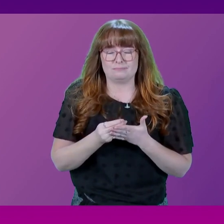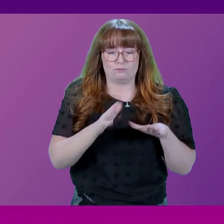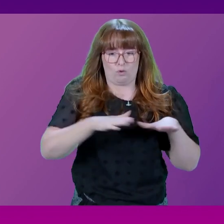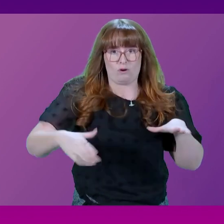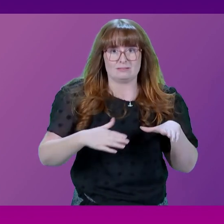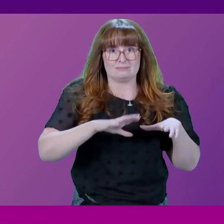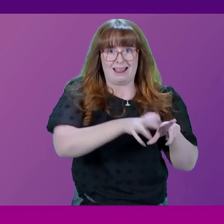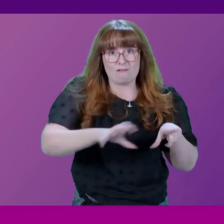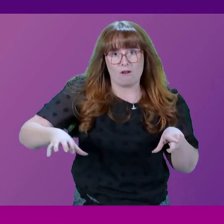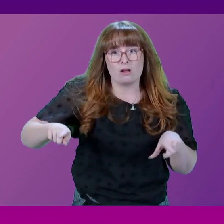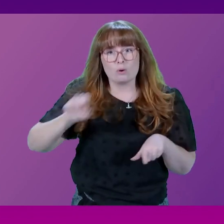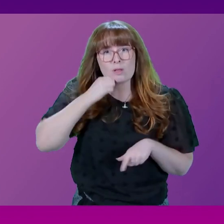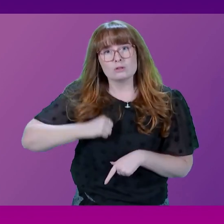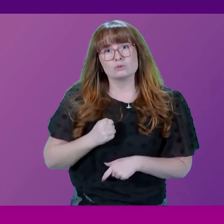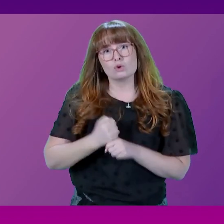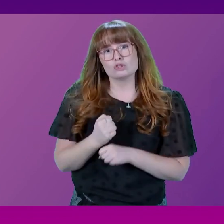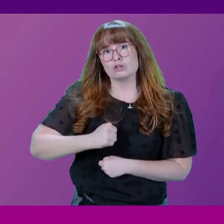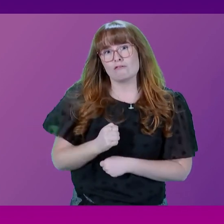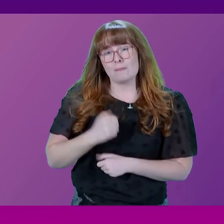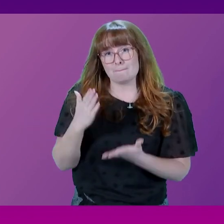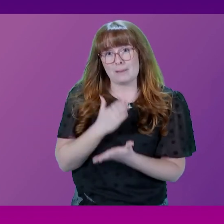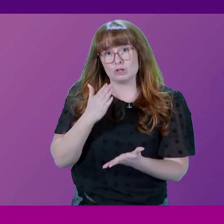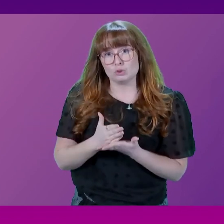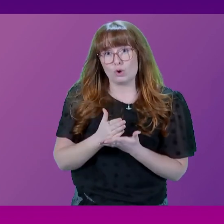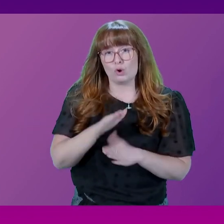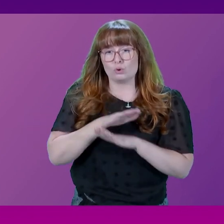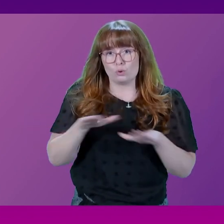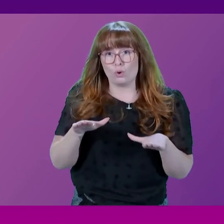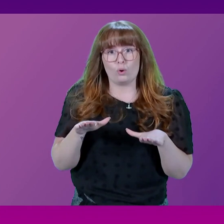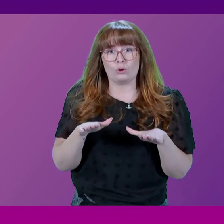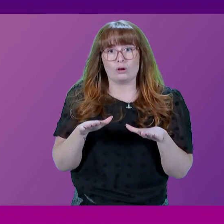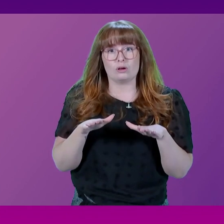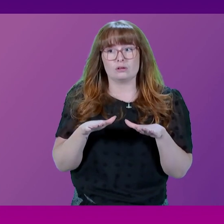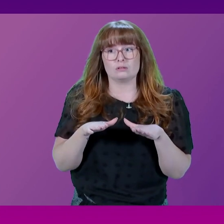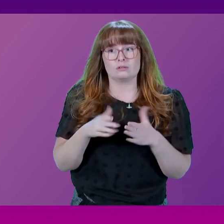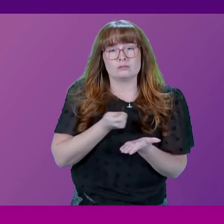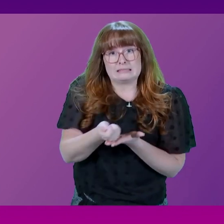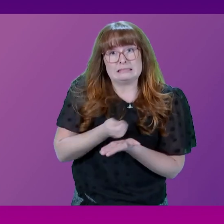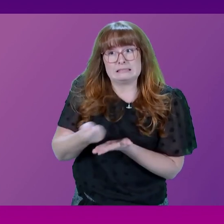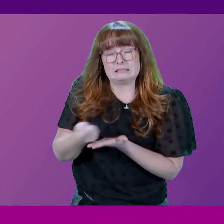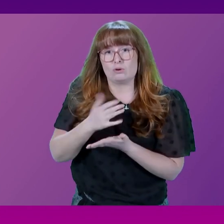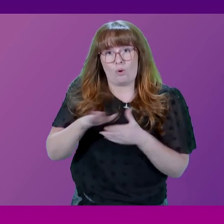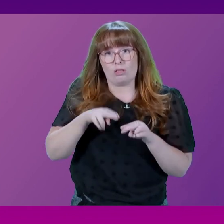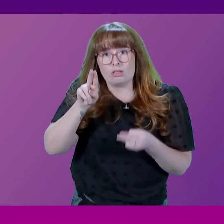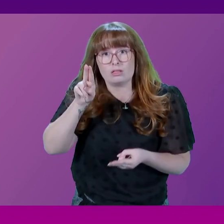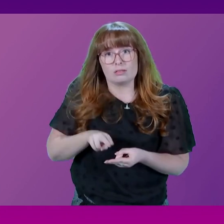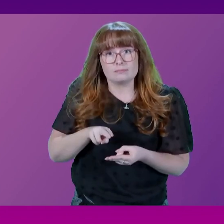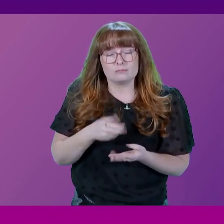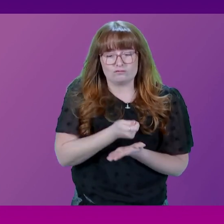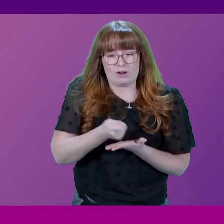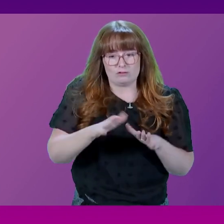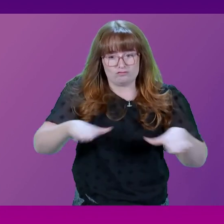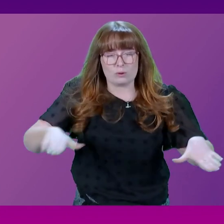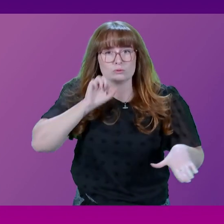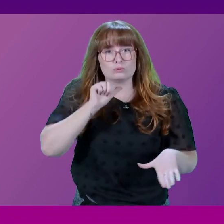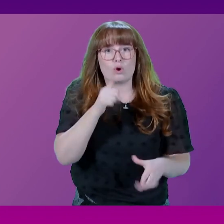Scottish Government ensure any future leasing rounds are not undersold in order to get the maximum amount possible to reinvest in public services?